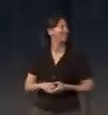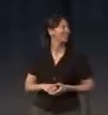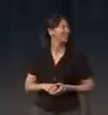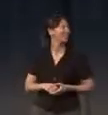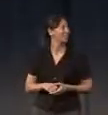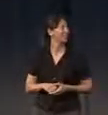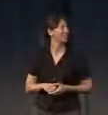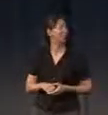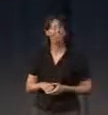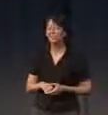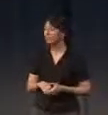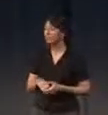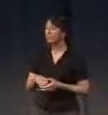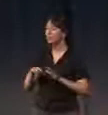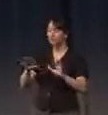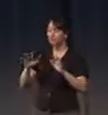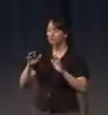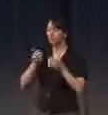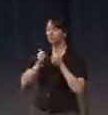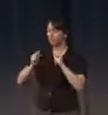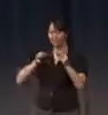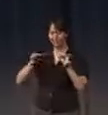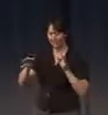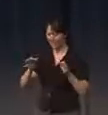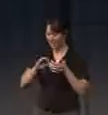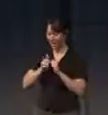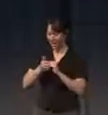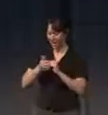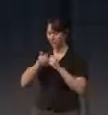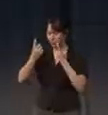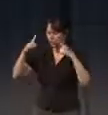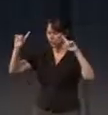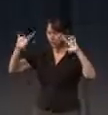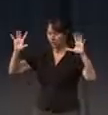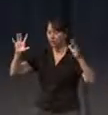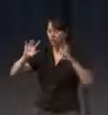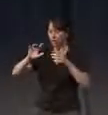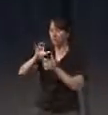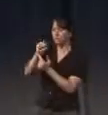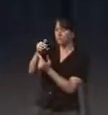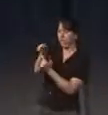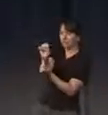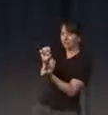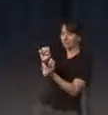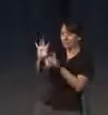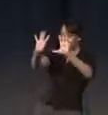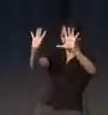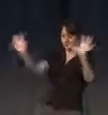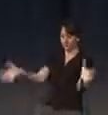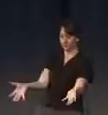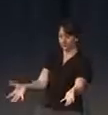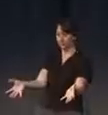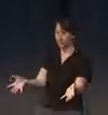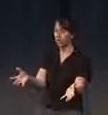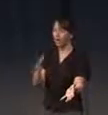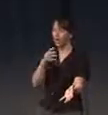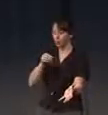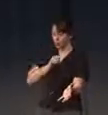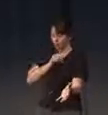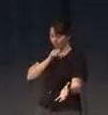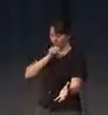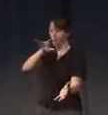That you have to understand how it works. it's kind of a breathable space, right? It's a space which every breath that you take,